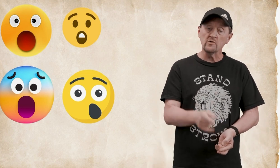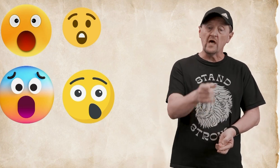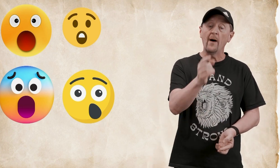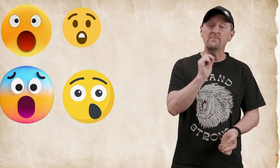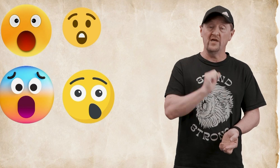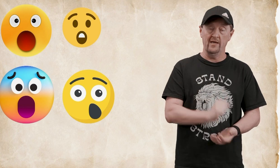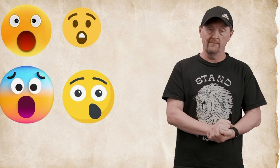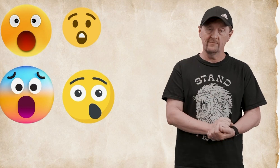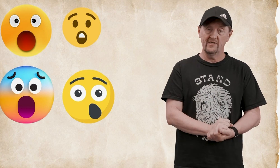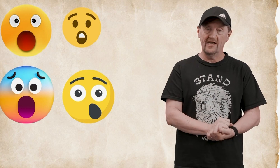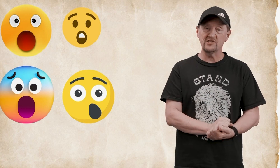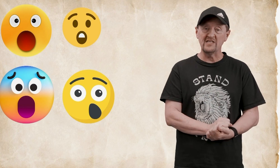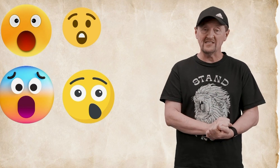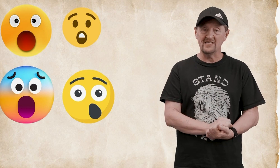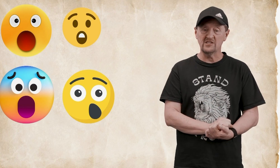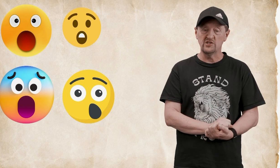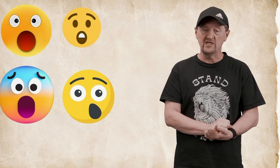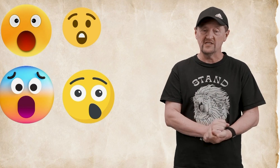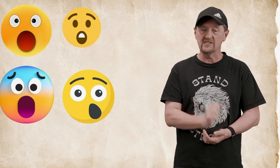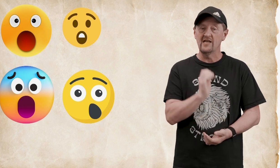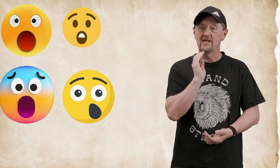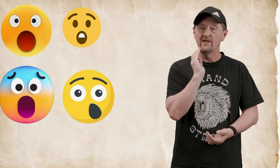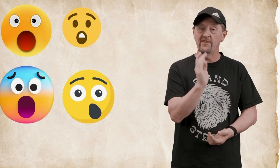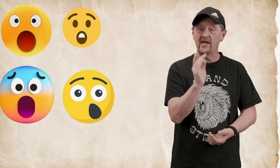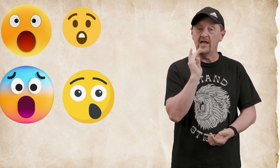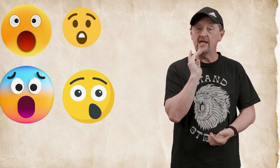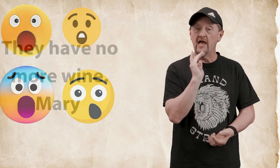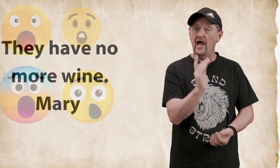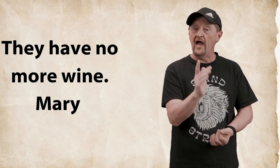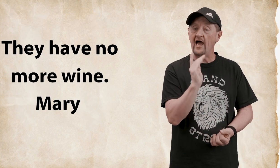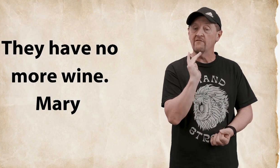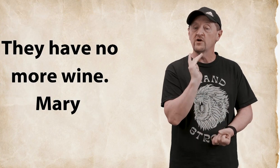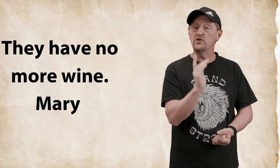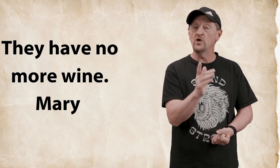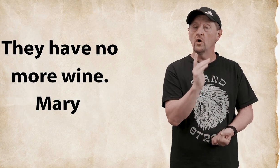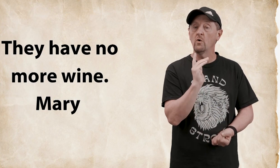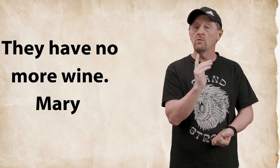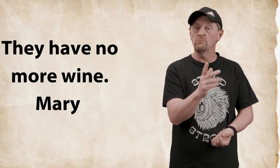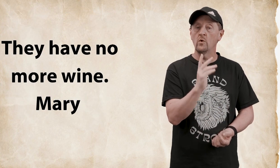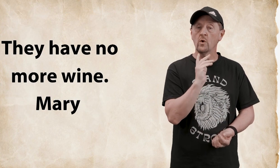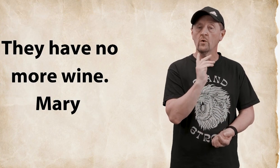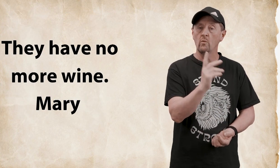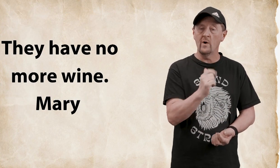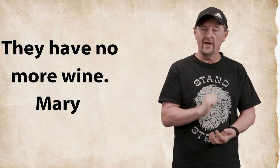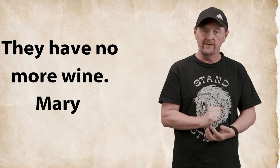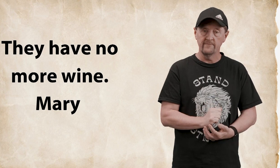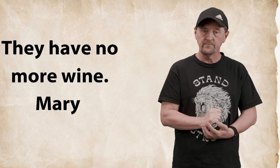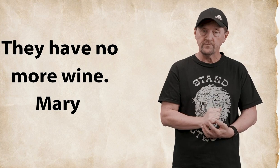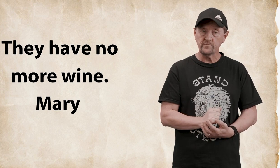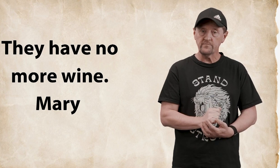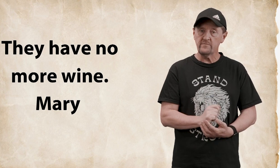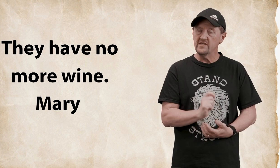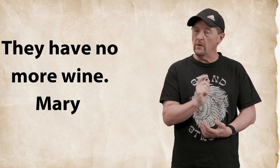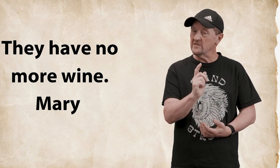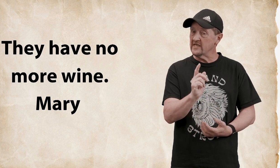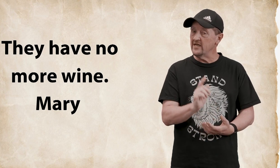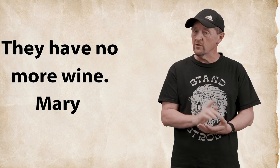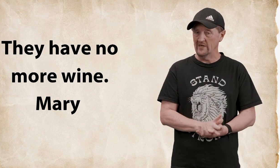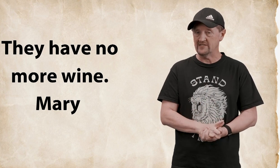up to him and she says to Jesus they have no more wine now what's interesting